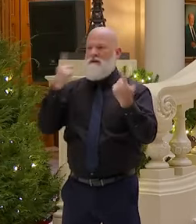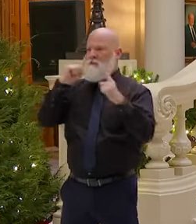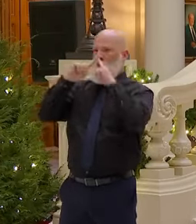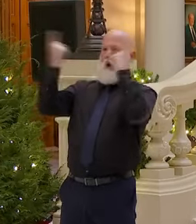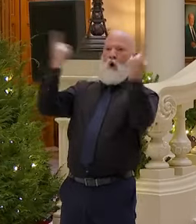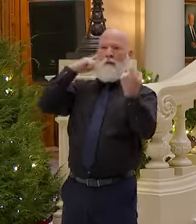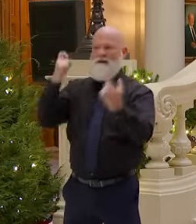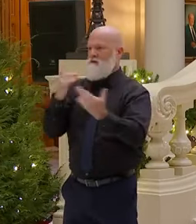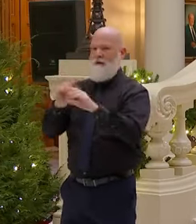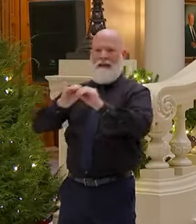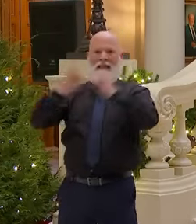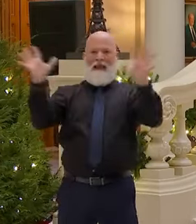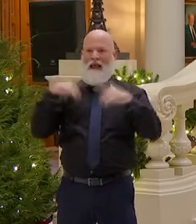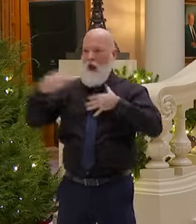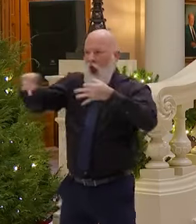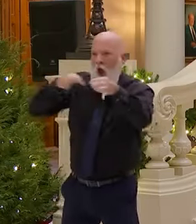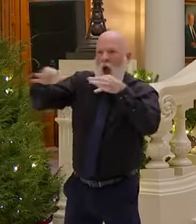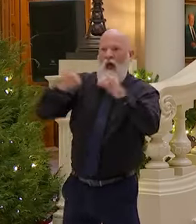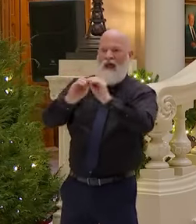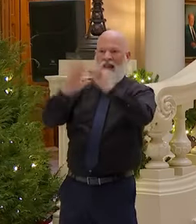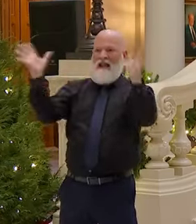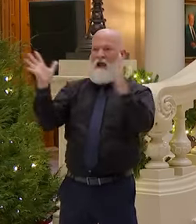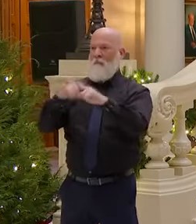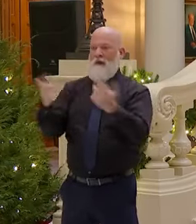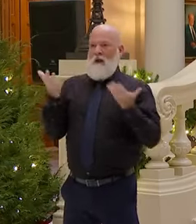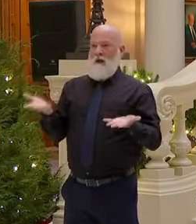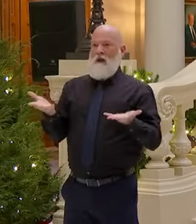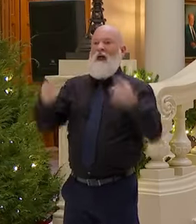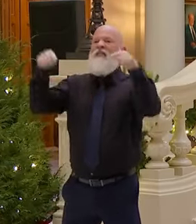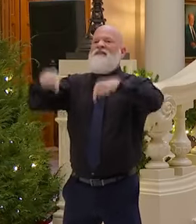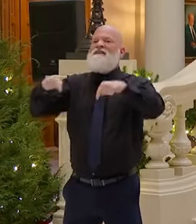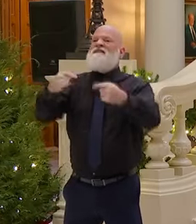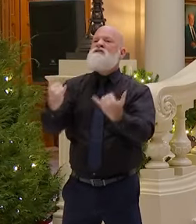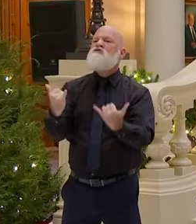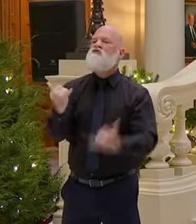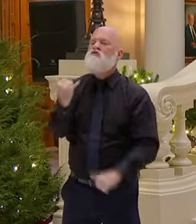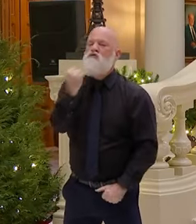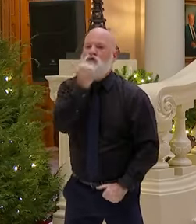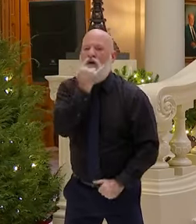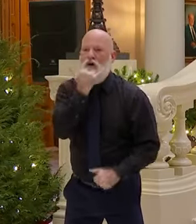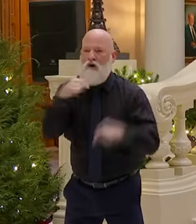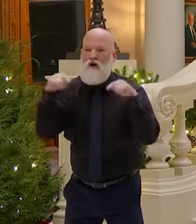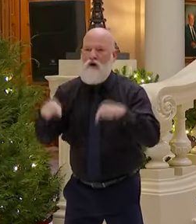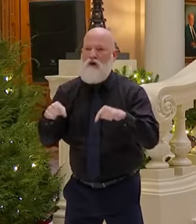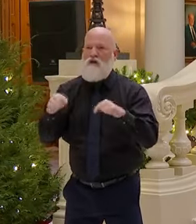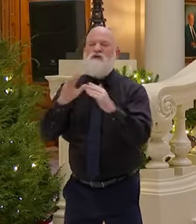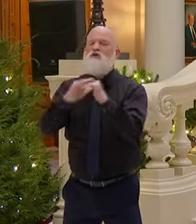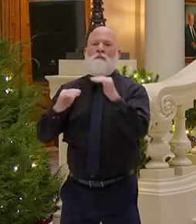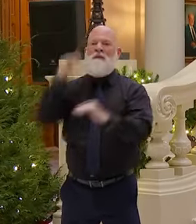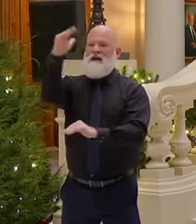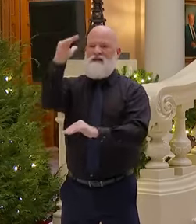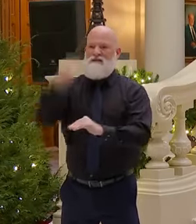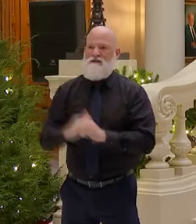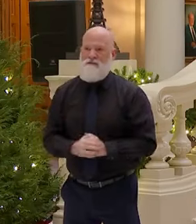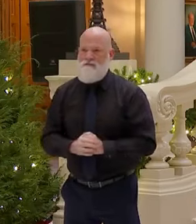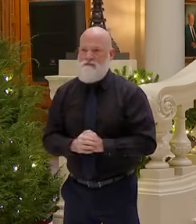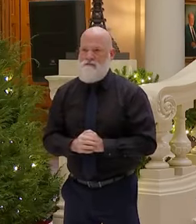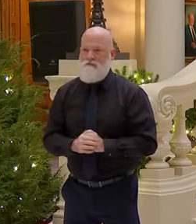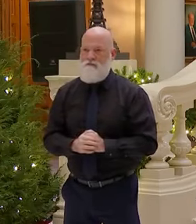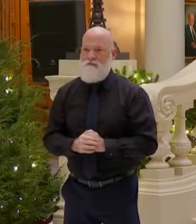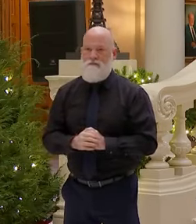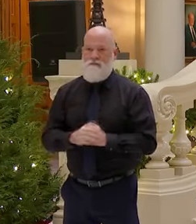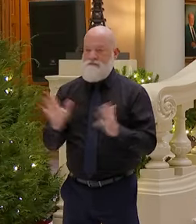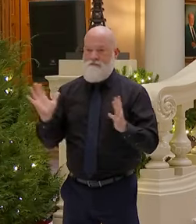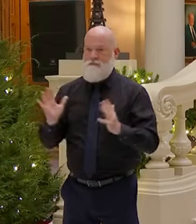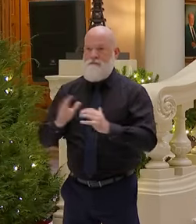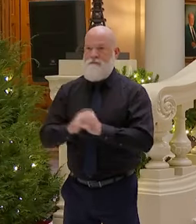This is all wrong. It's all too much. And that's, I'll leave that for there. Okay. Now, as I said, this will be a bifurcated